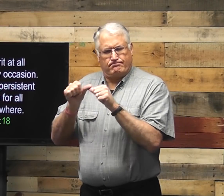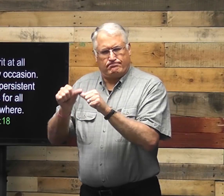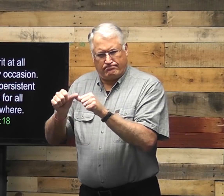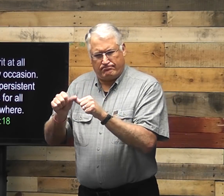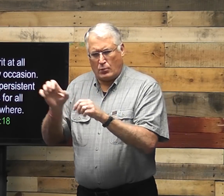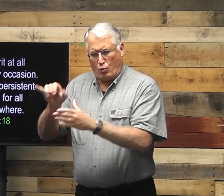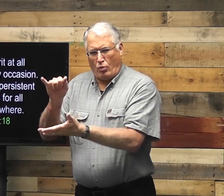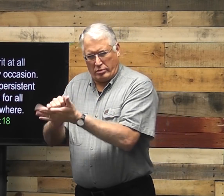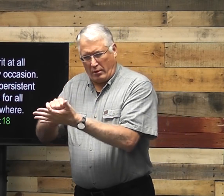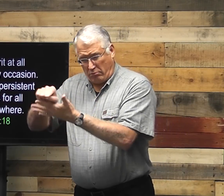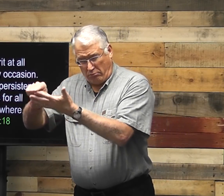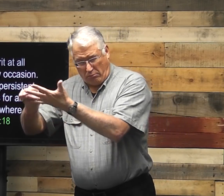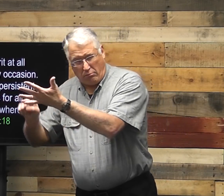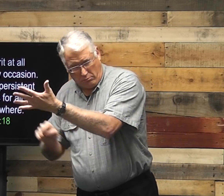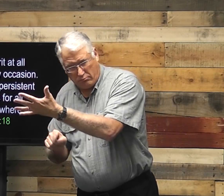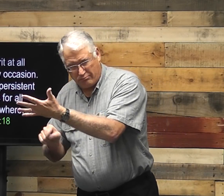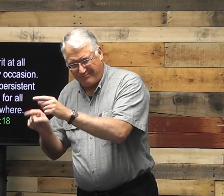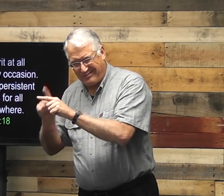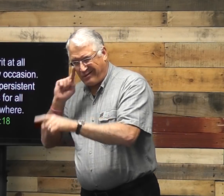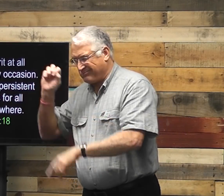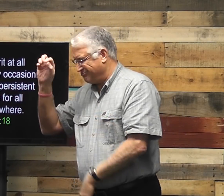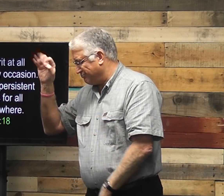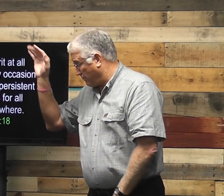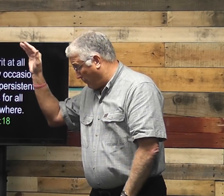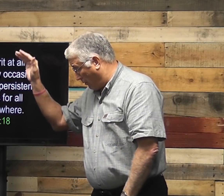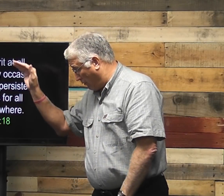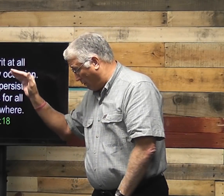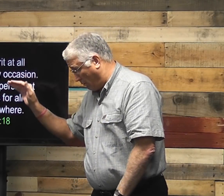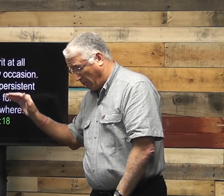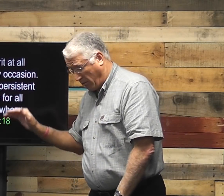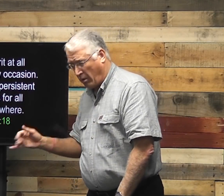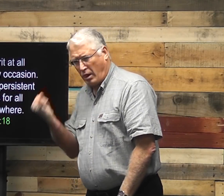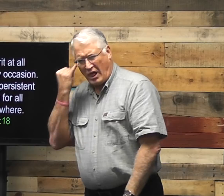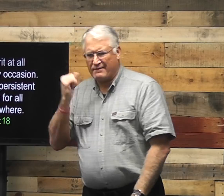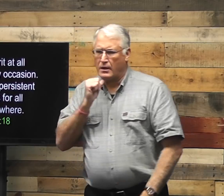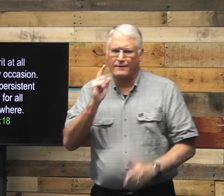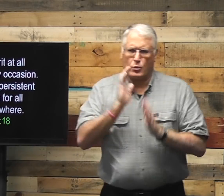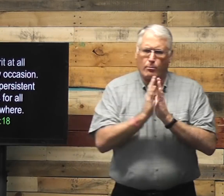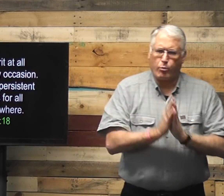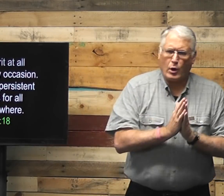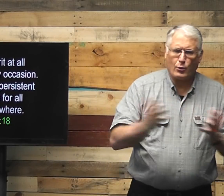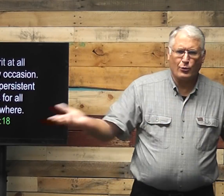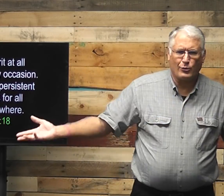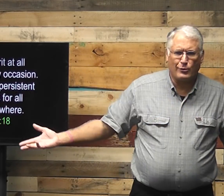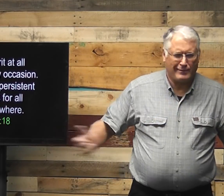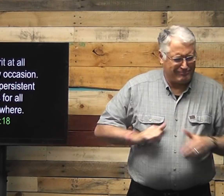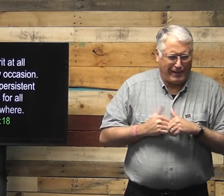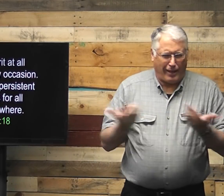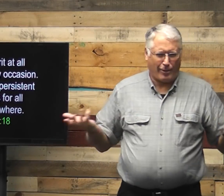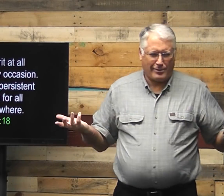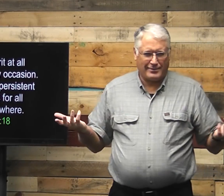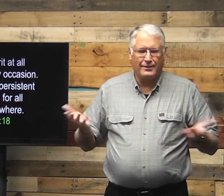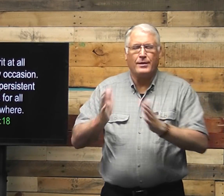stay consistent in all of these things, like I said in these scriptures, if we don't have prayer?